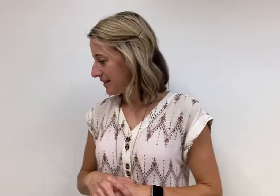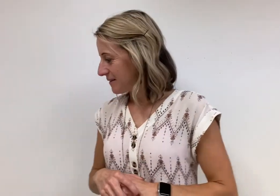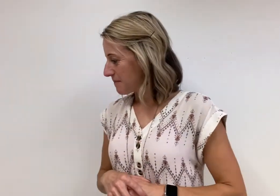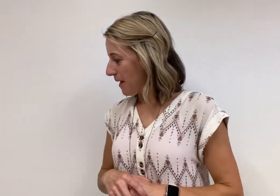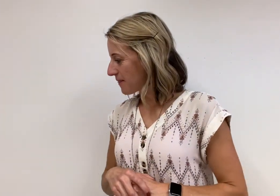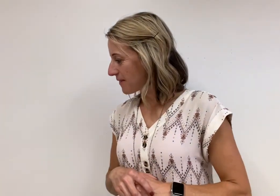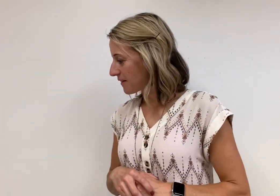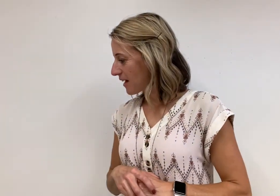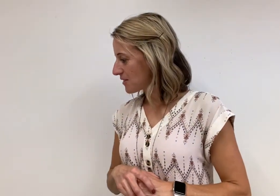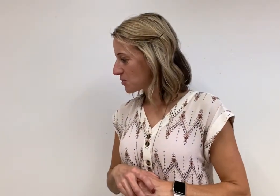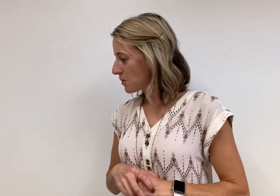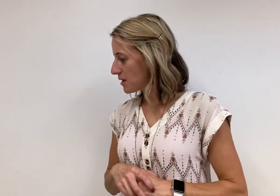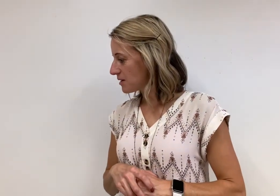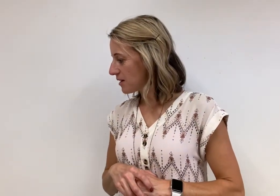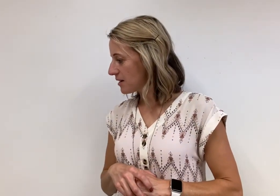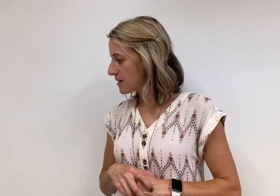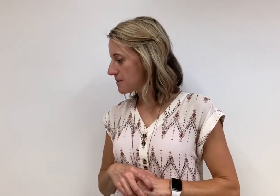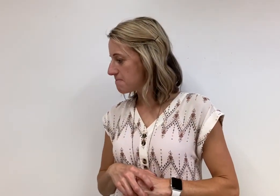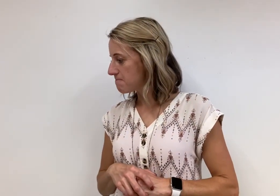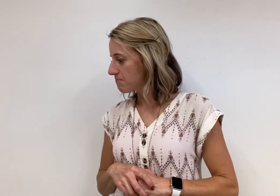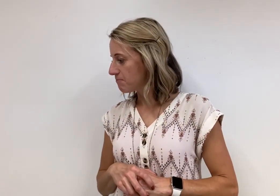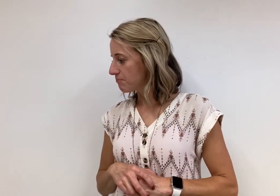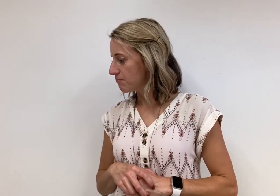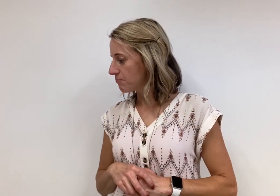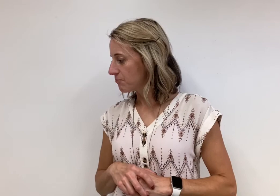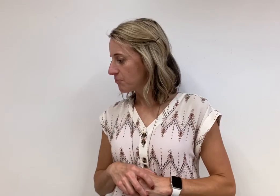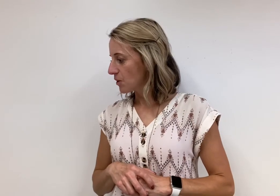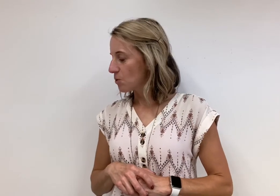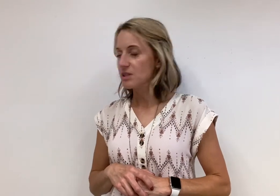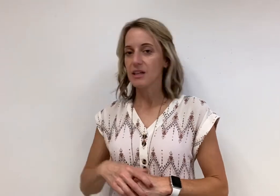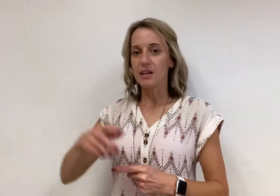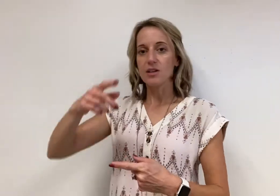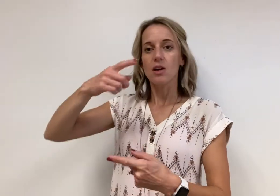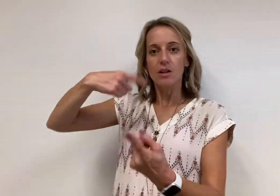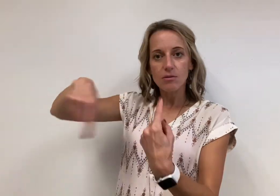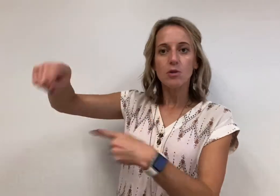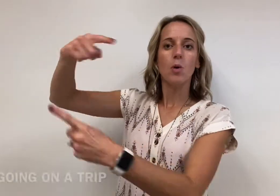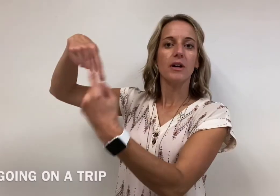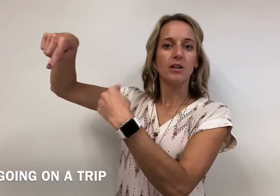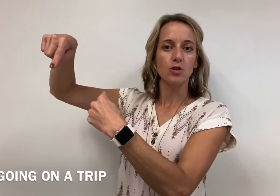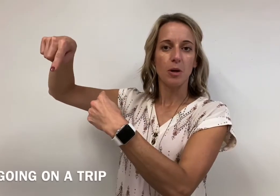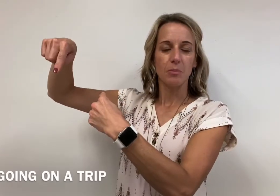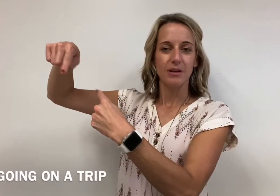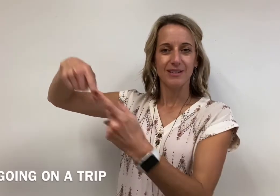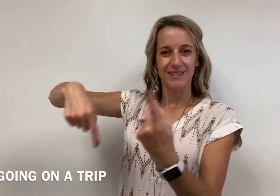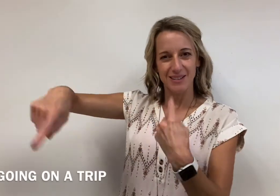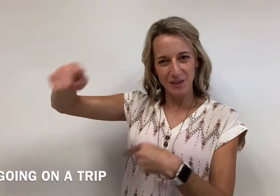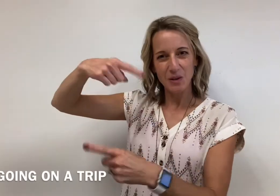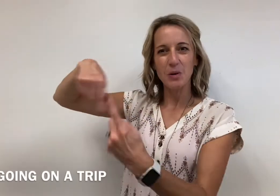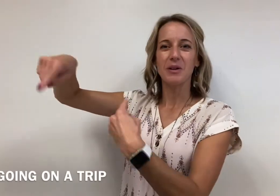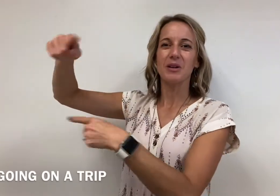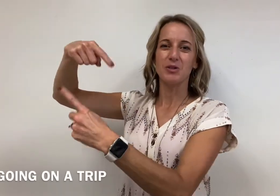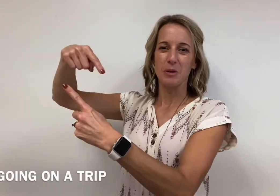And then the last one, um, was again, going on a trip. Going on a trip.